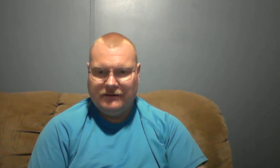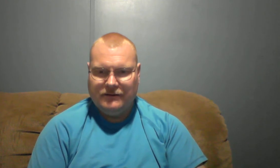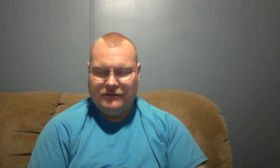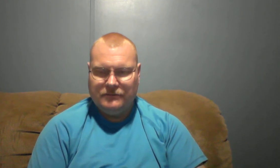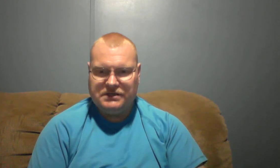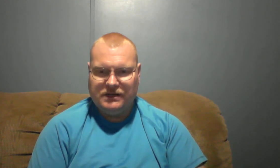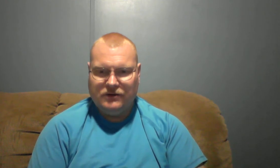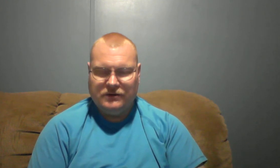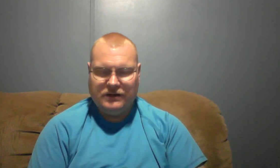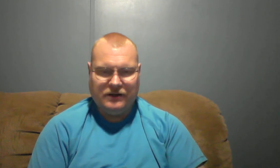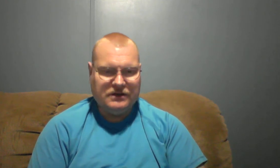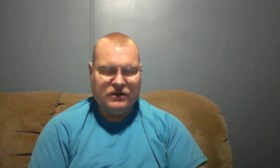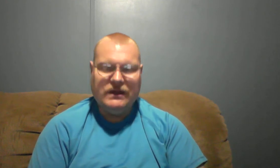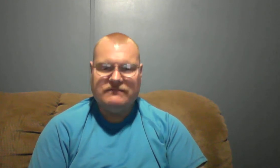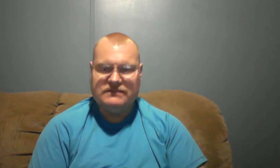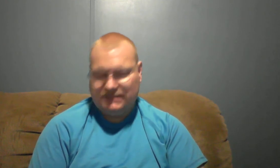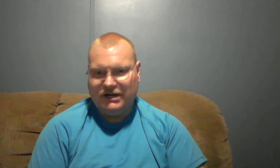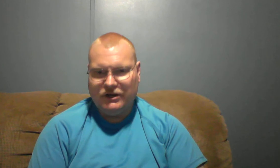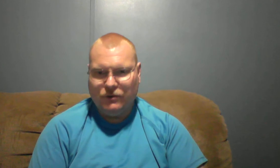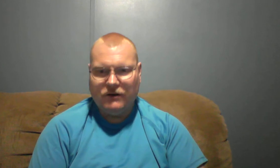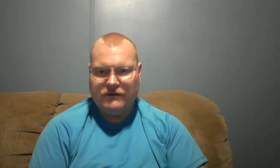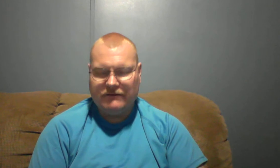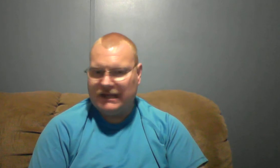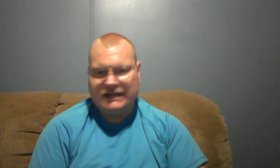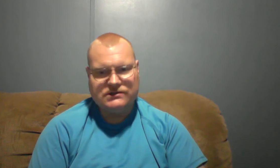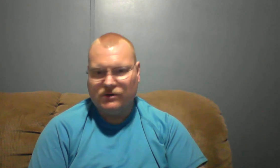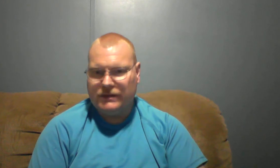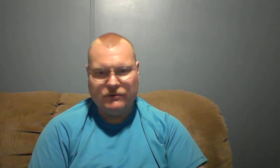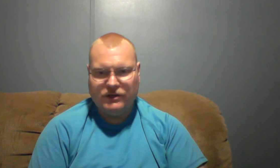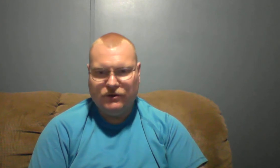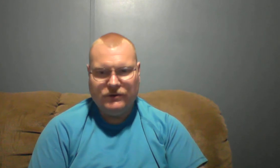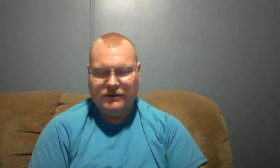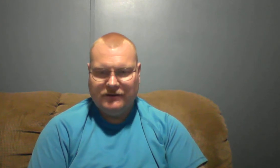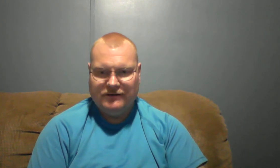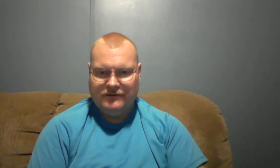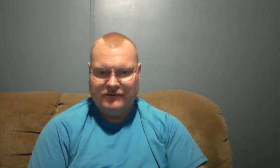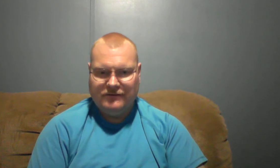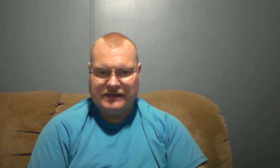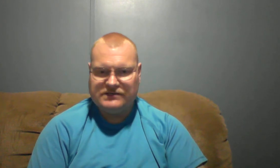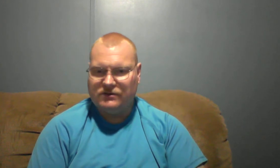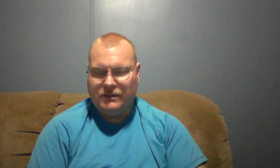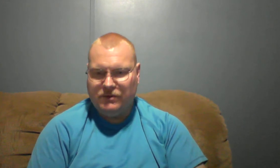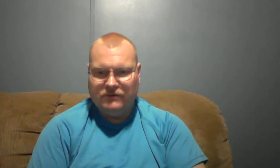but you know you know new heavens and a new earth everything's going to be renewed things going to be beautiful